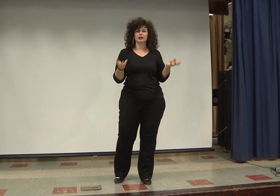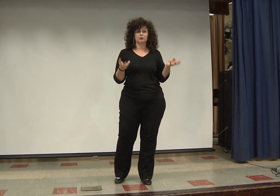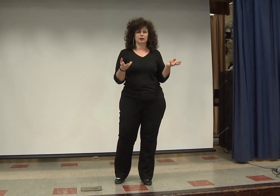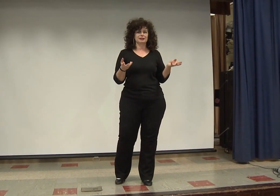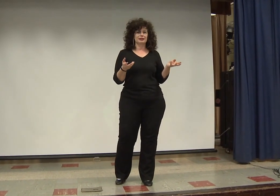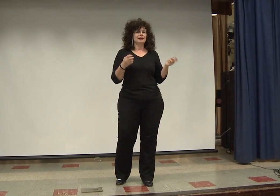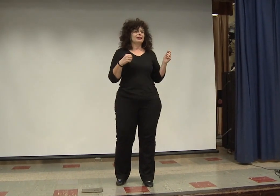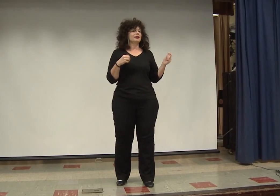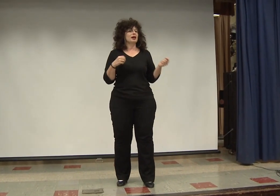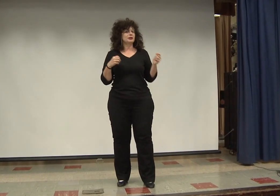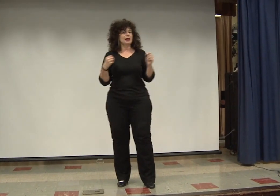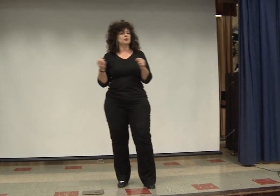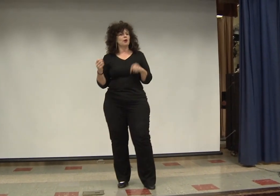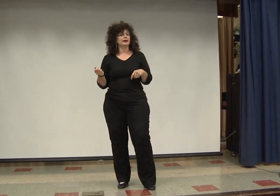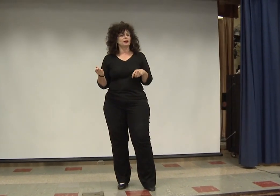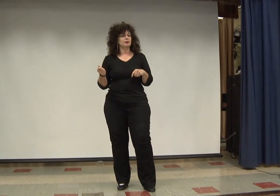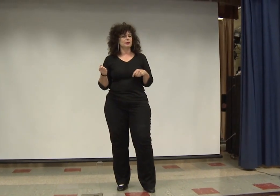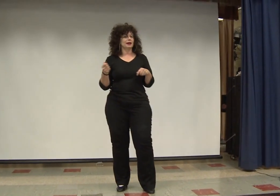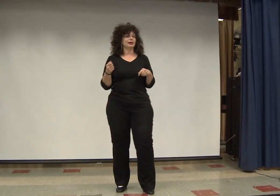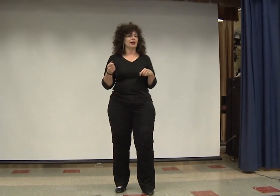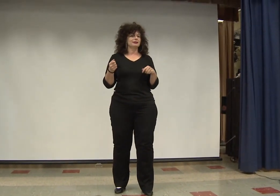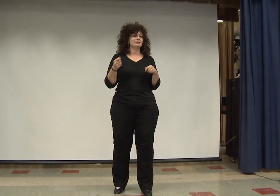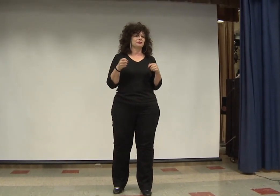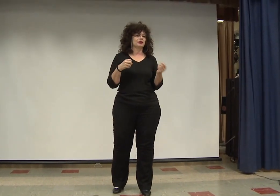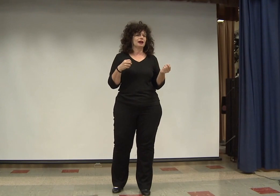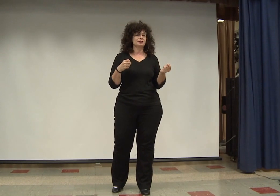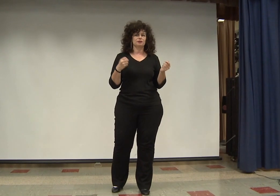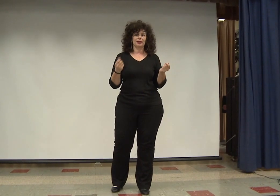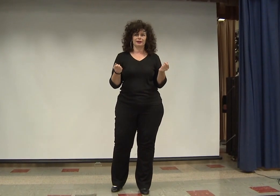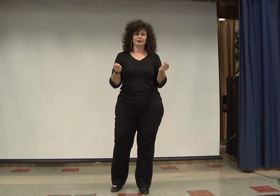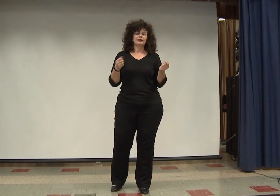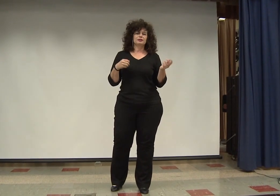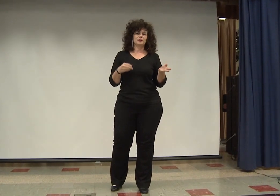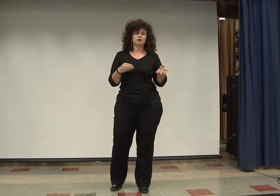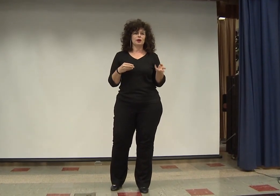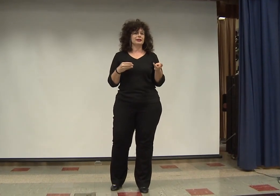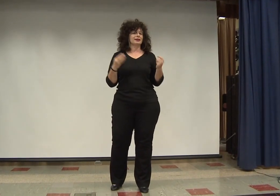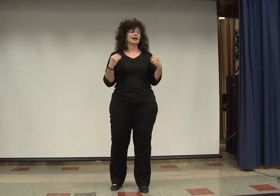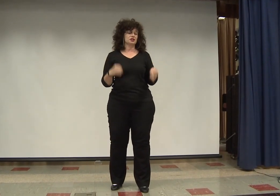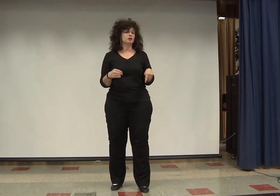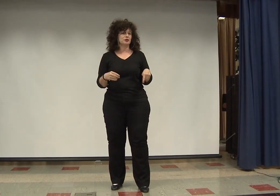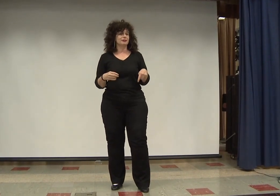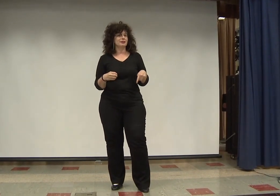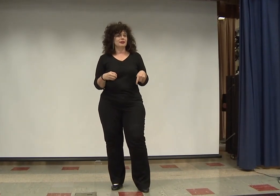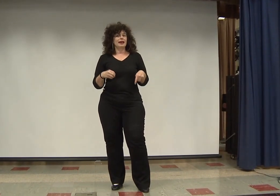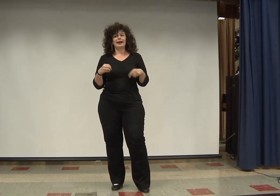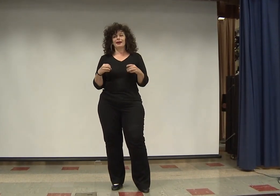writing books. And then I became a writer, but I did different kinds of writing. Speech writing. And then I had children. And